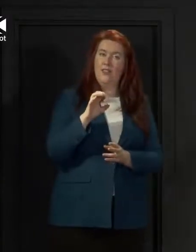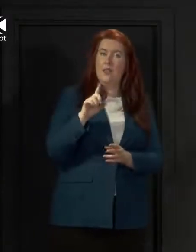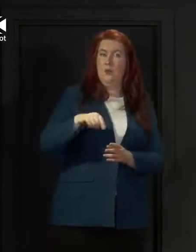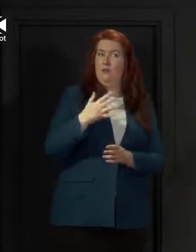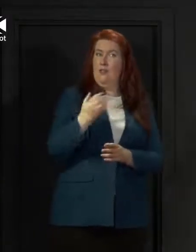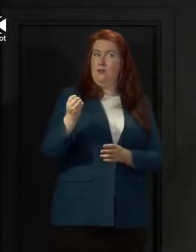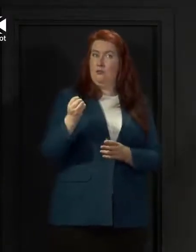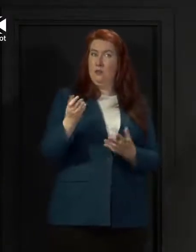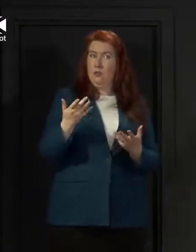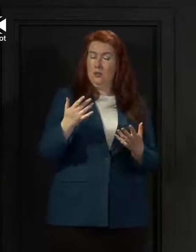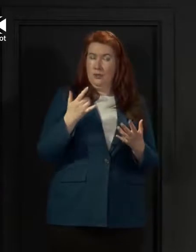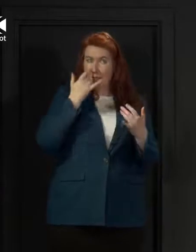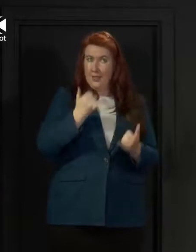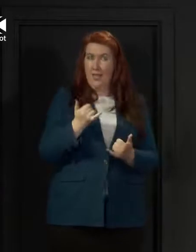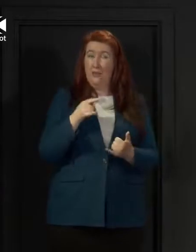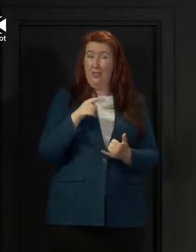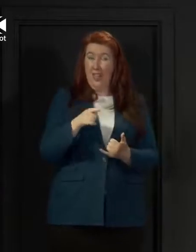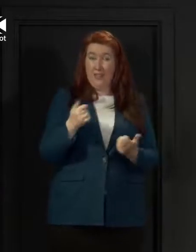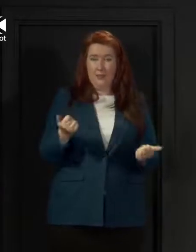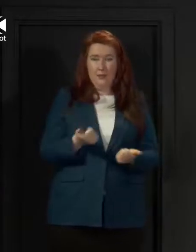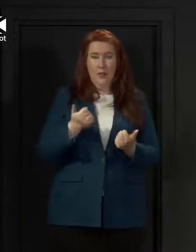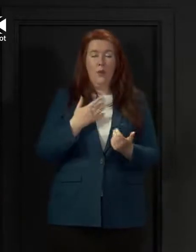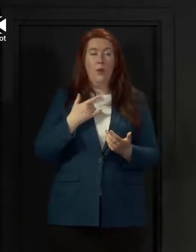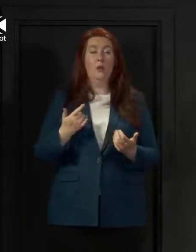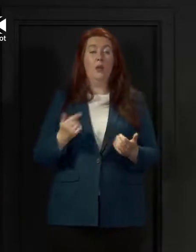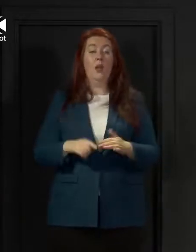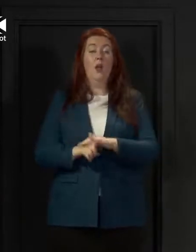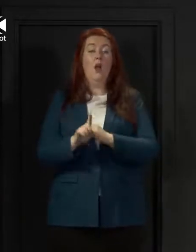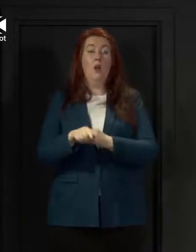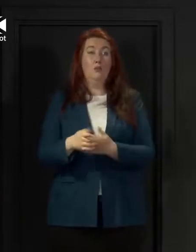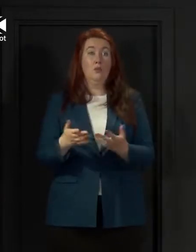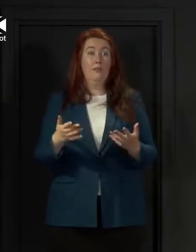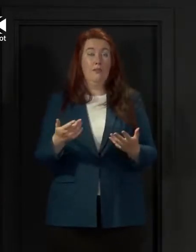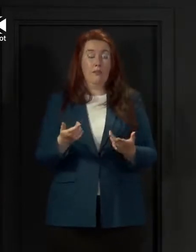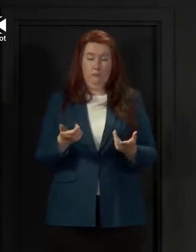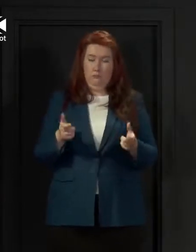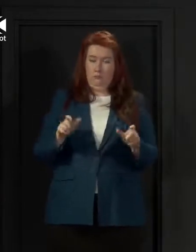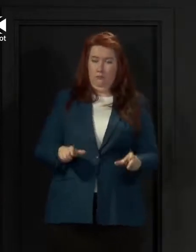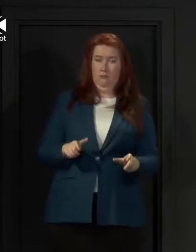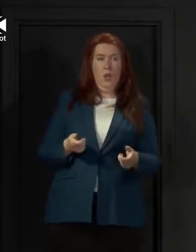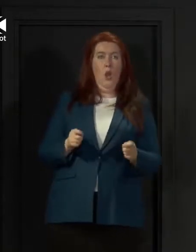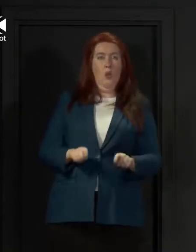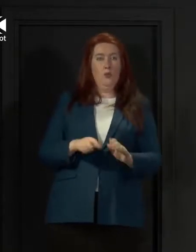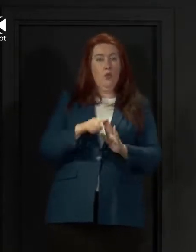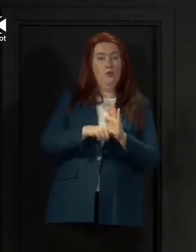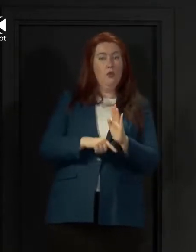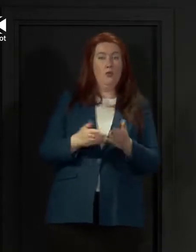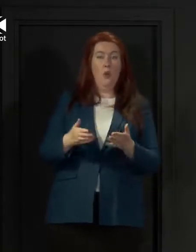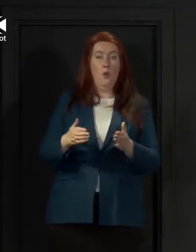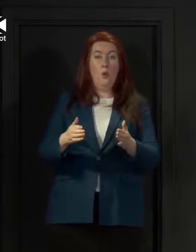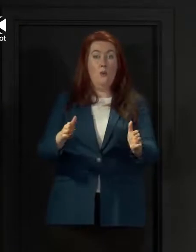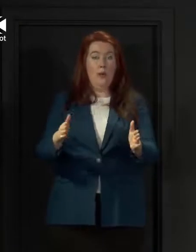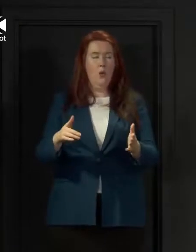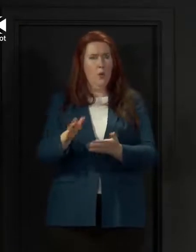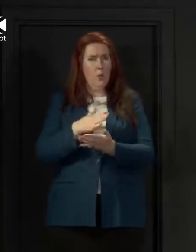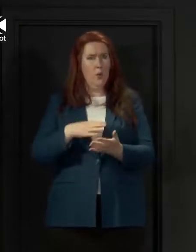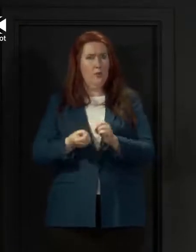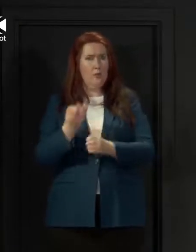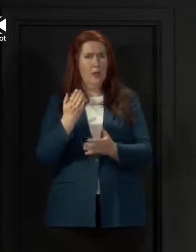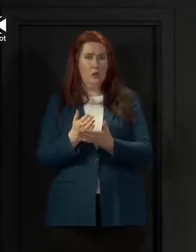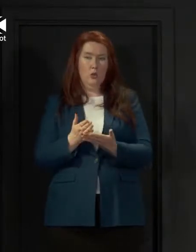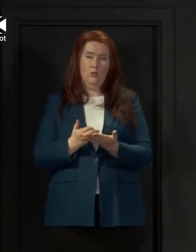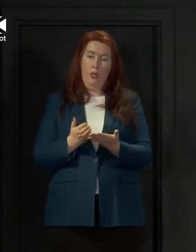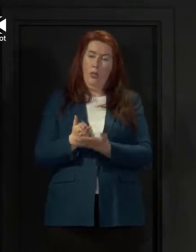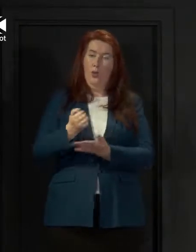to continue to quell the transmission of the virus through test and protect and that is a really